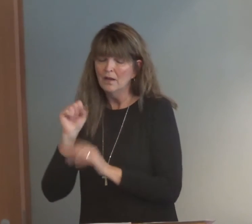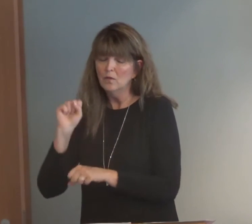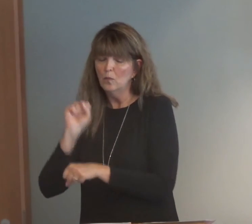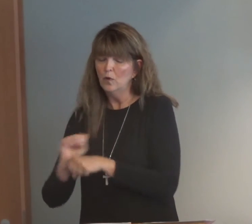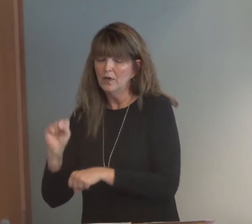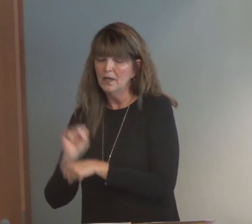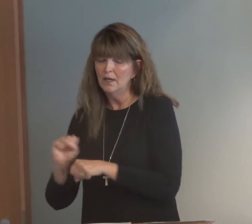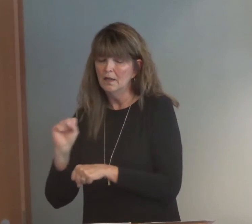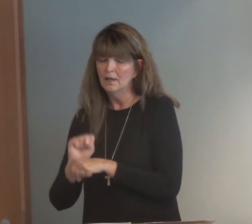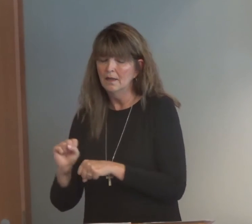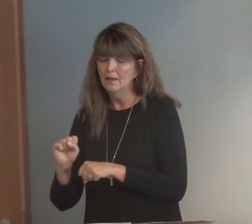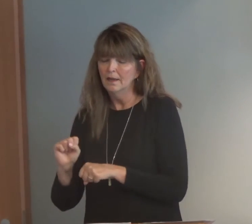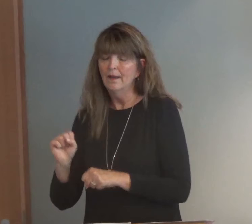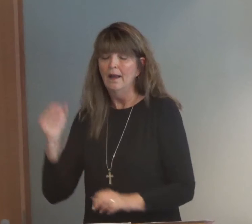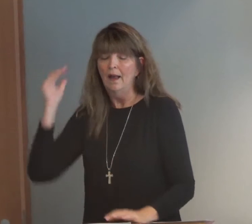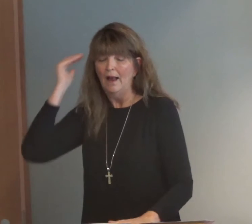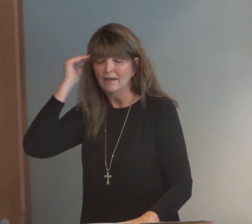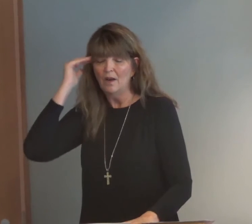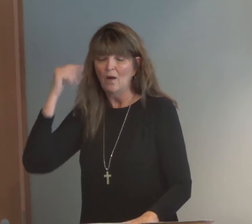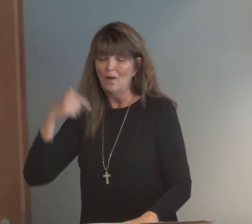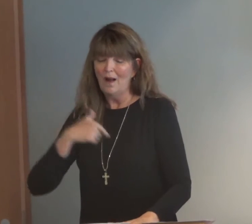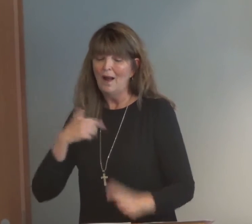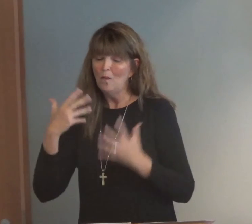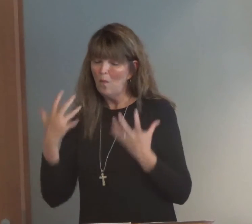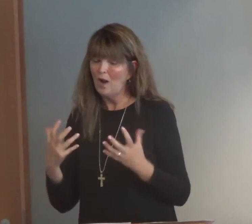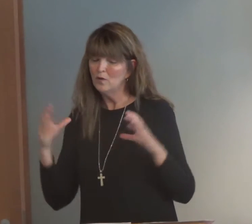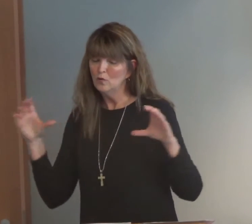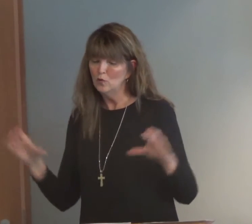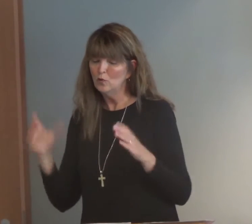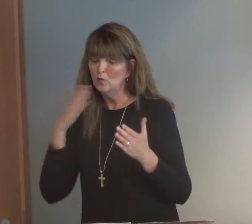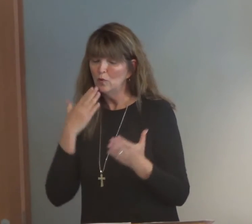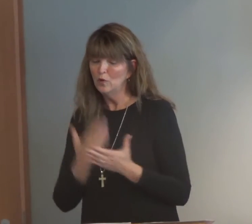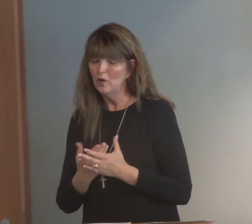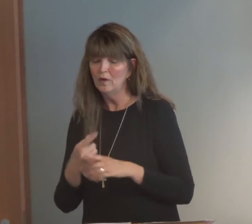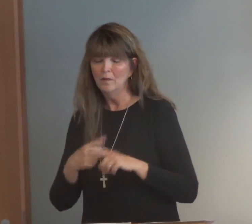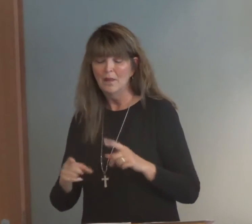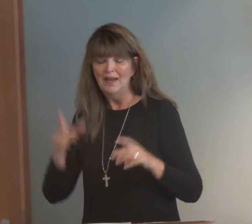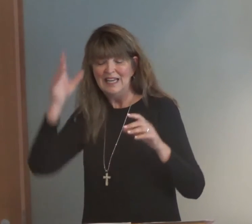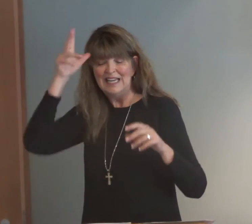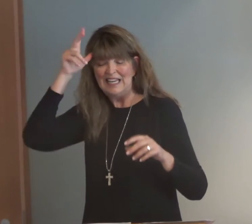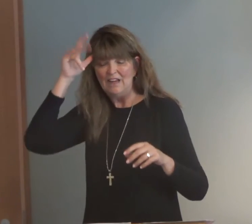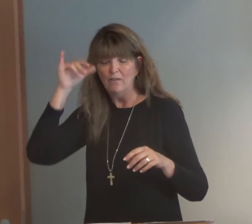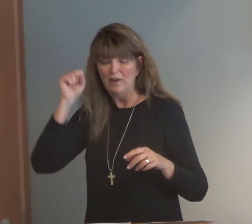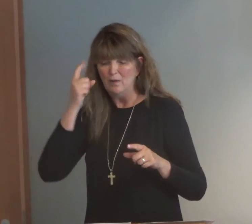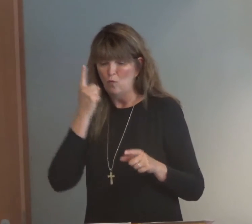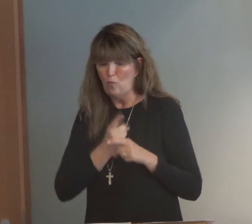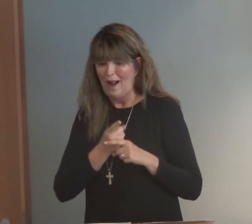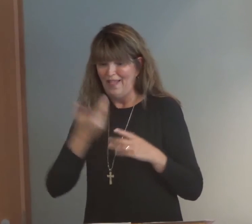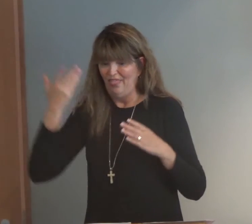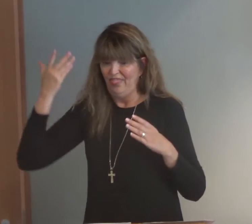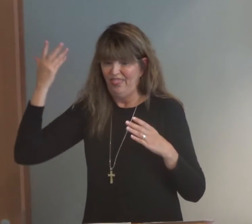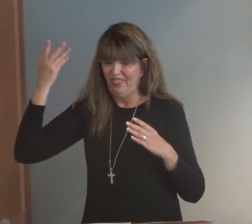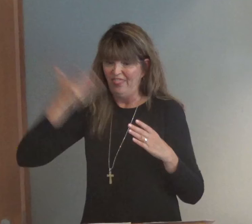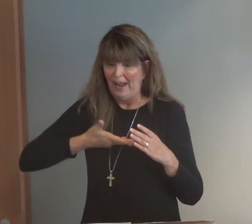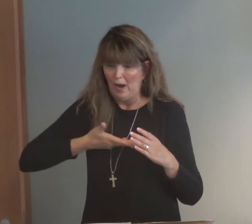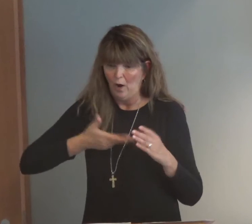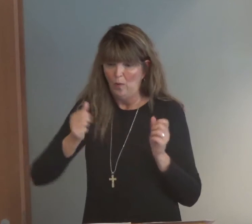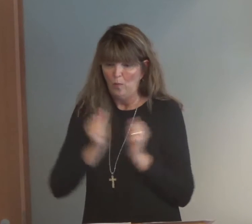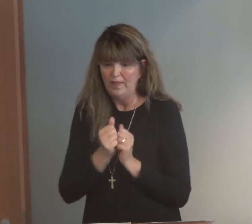So I find, I find, or feel that the law is at work within me. The things that I want to do, I want to do well, and